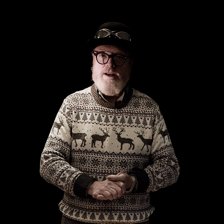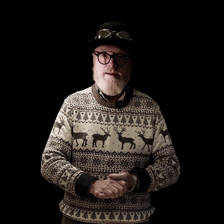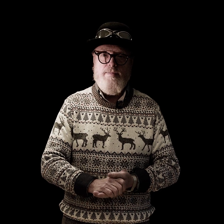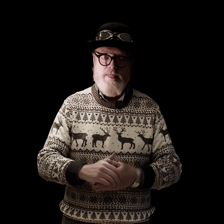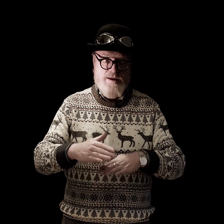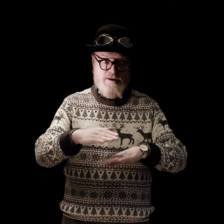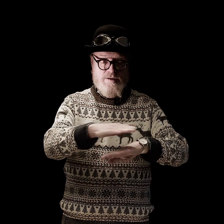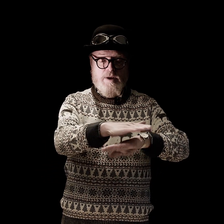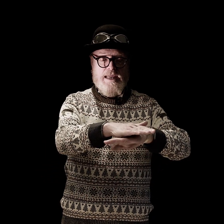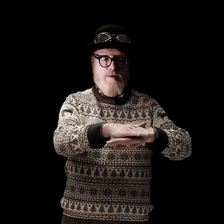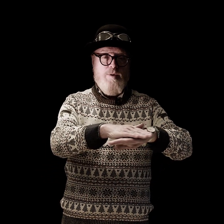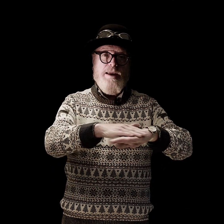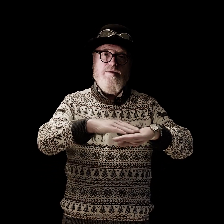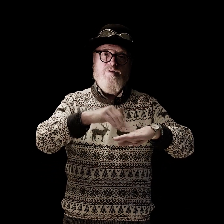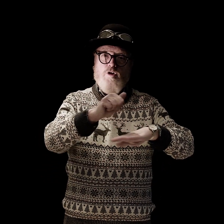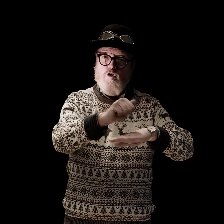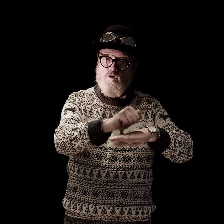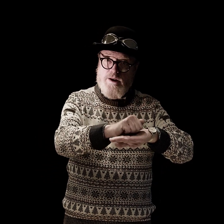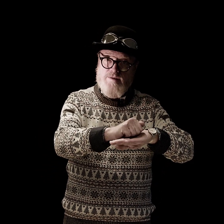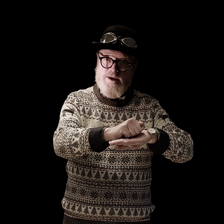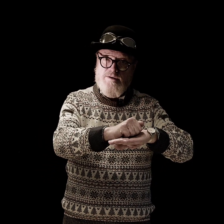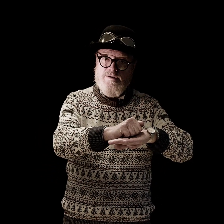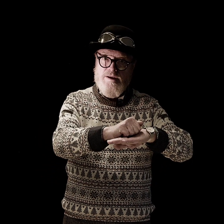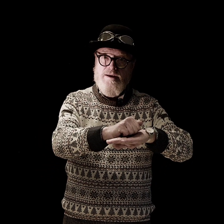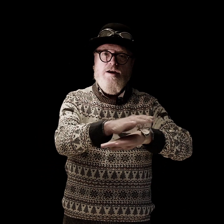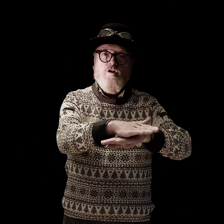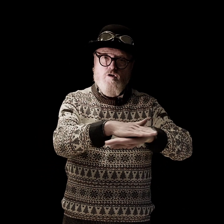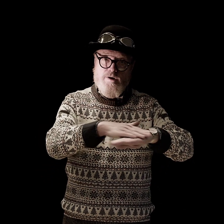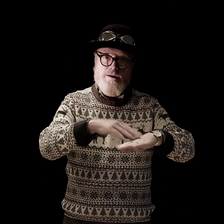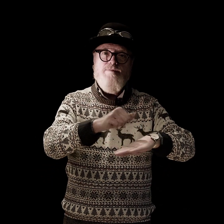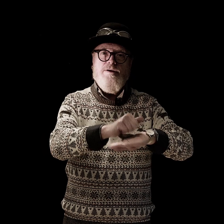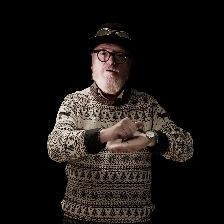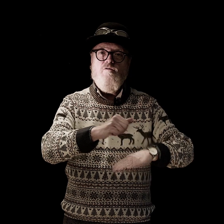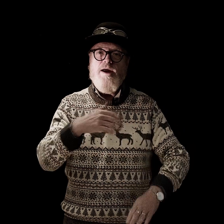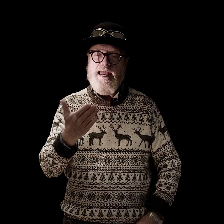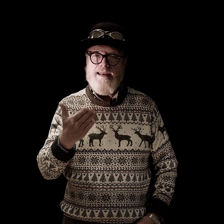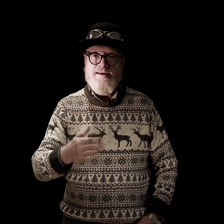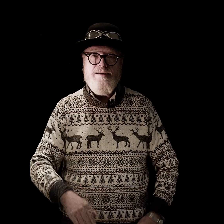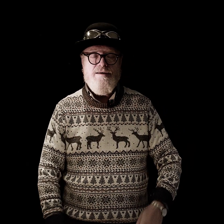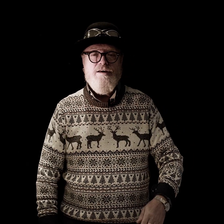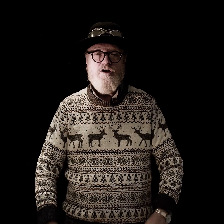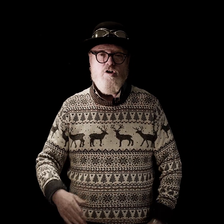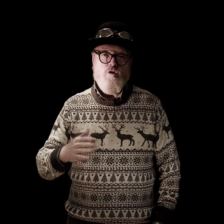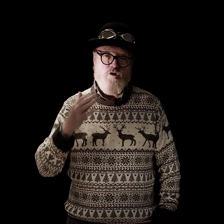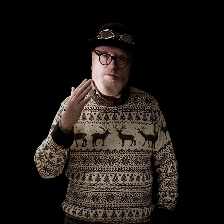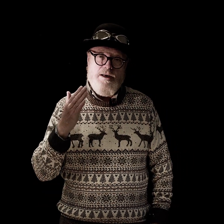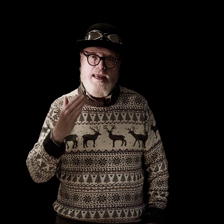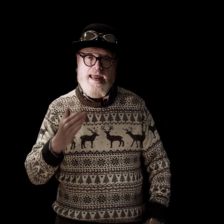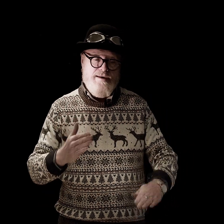so again we make Christmas Christmas right-handed your dominant hand